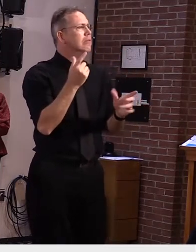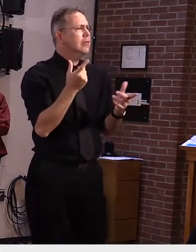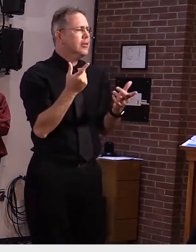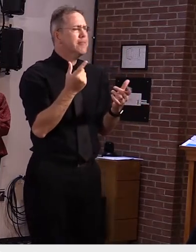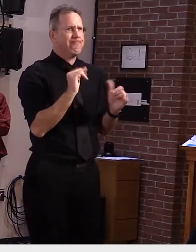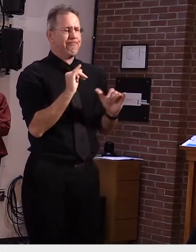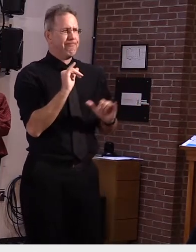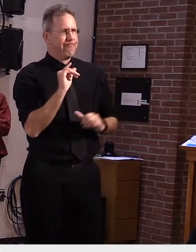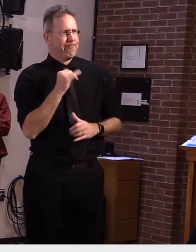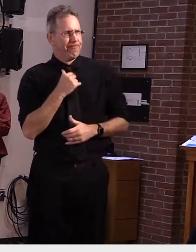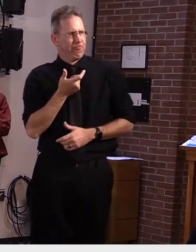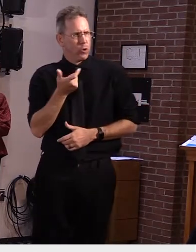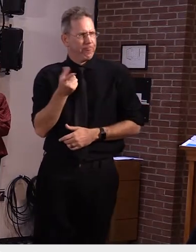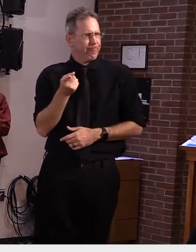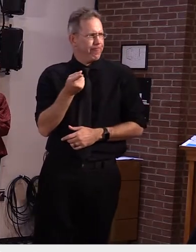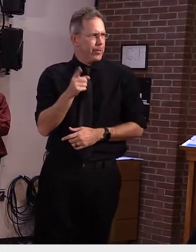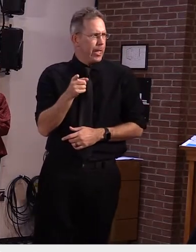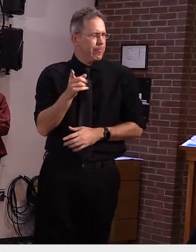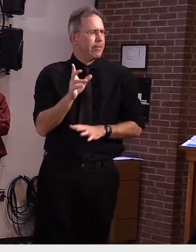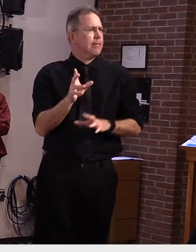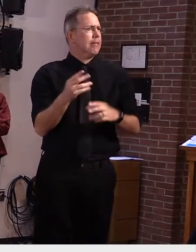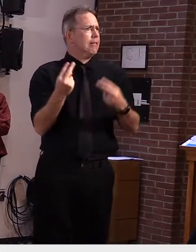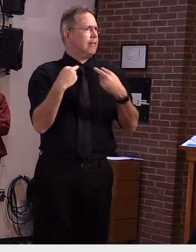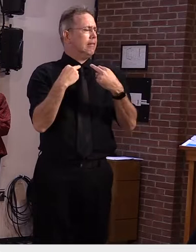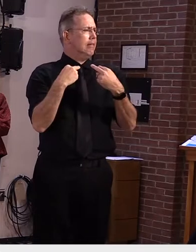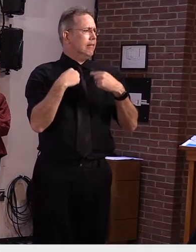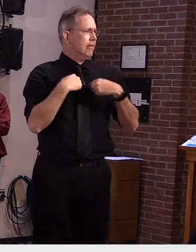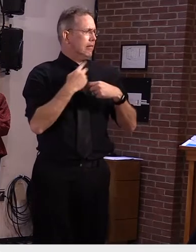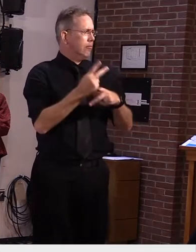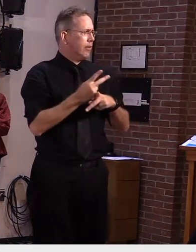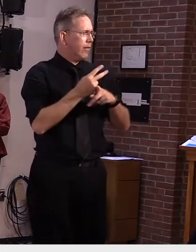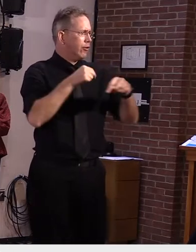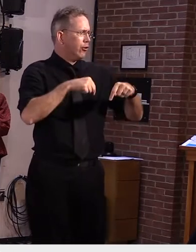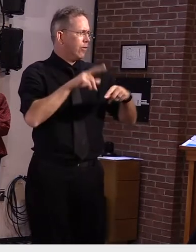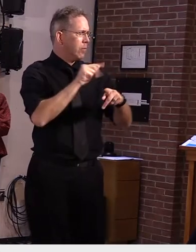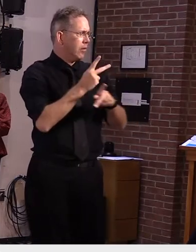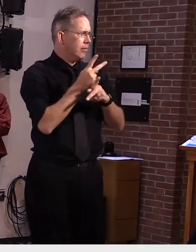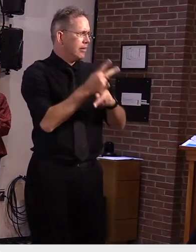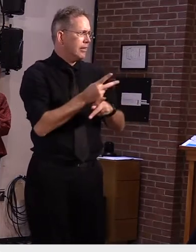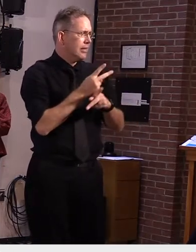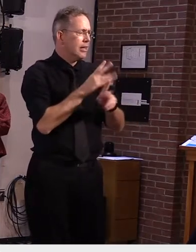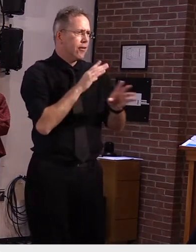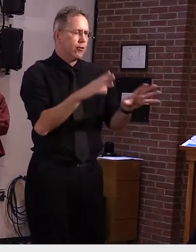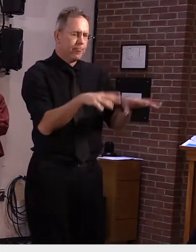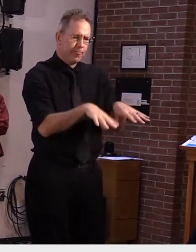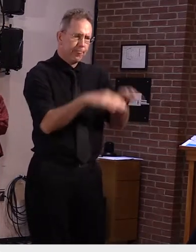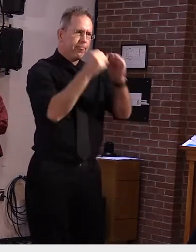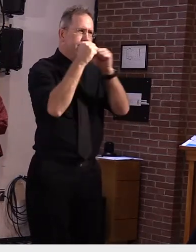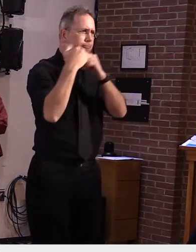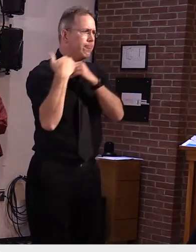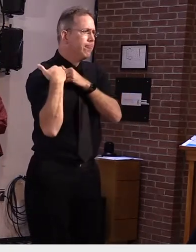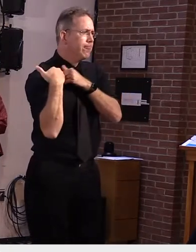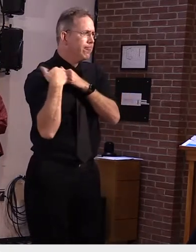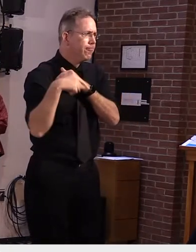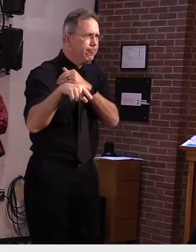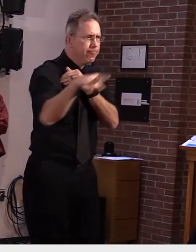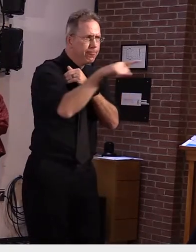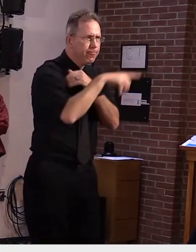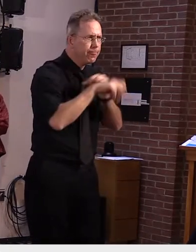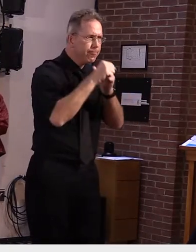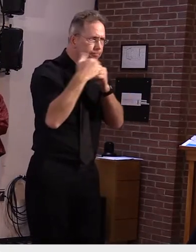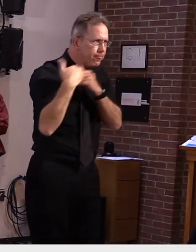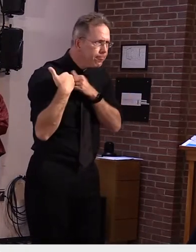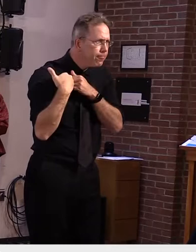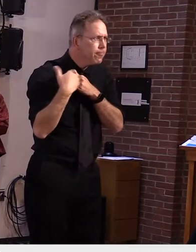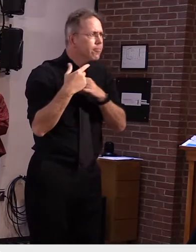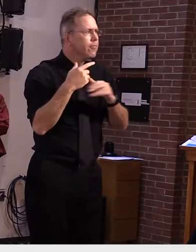self-response self-responsibility uh because we're in control of this individually uh and we just can't take